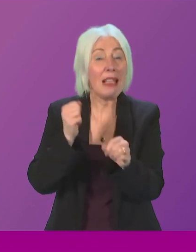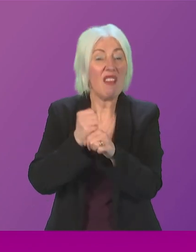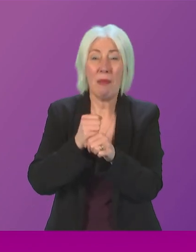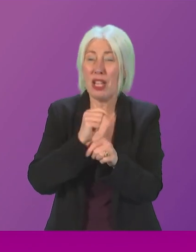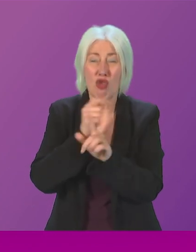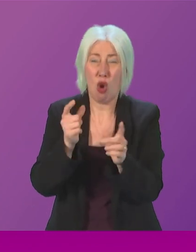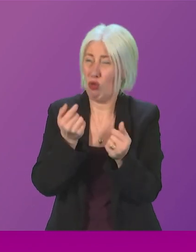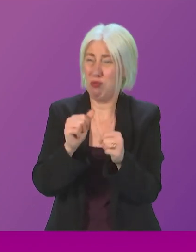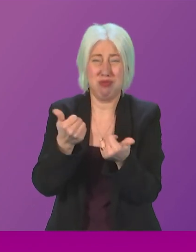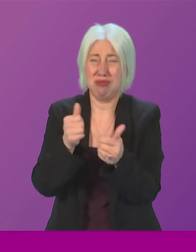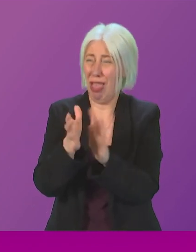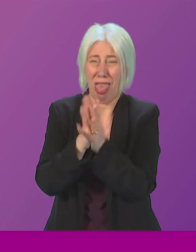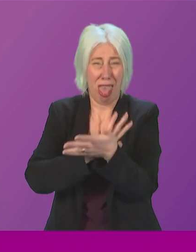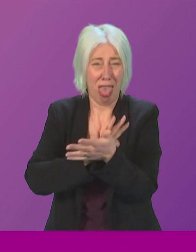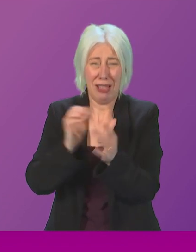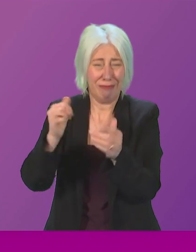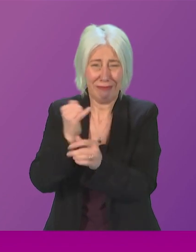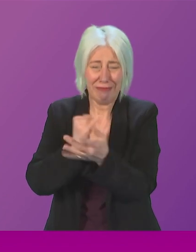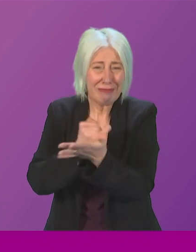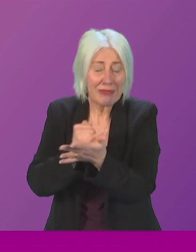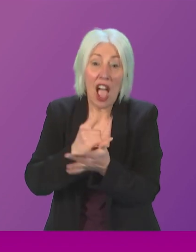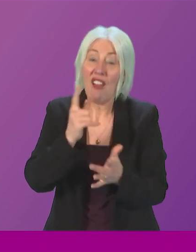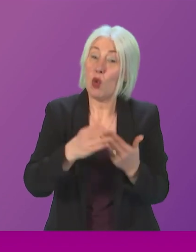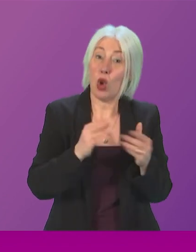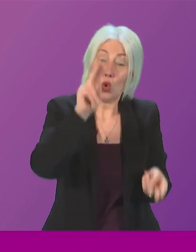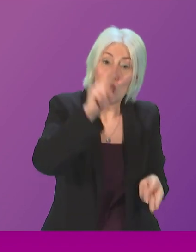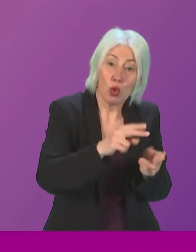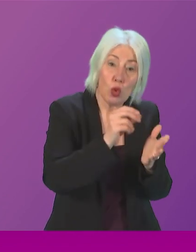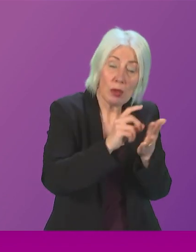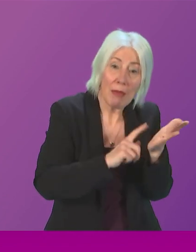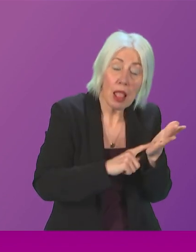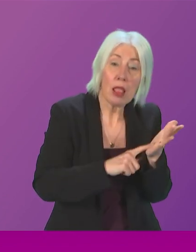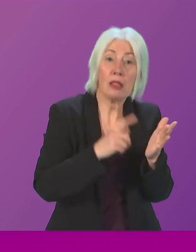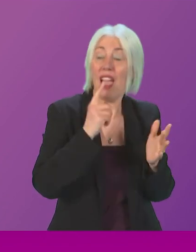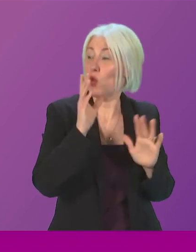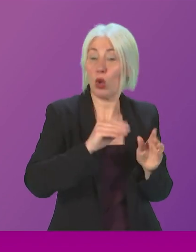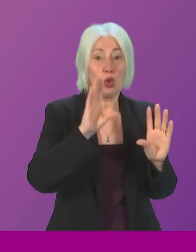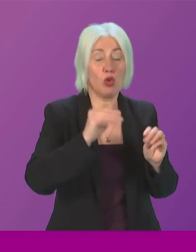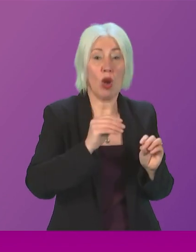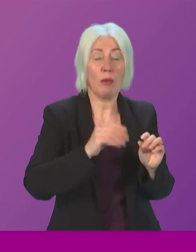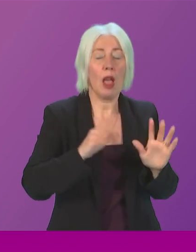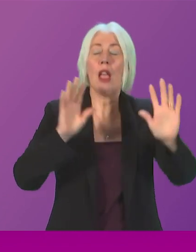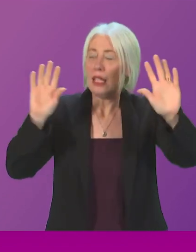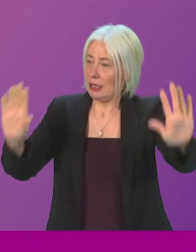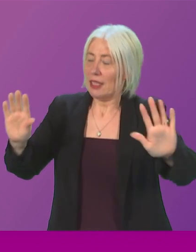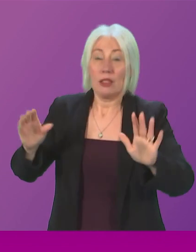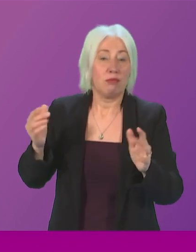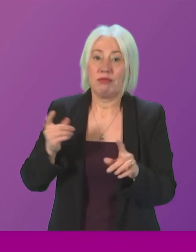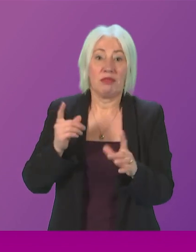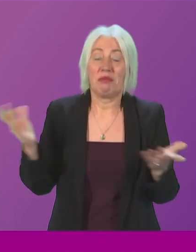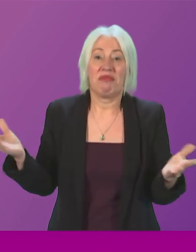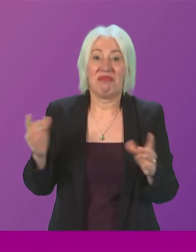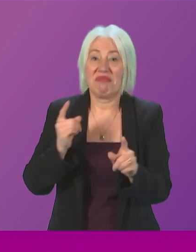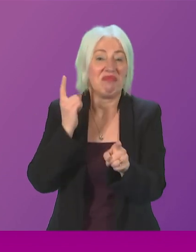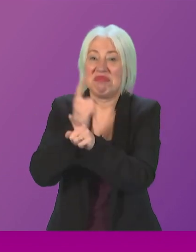change to lower your bills to give more money to people's pockets to earn fire and rehire to transform workers' rights to create thousands of